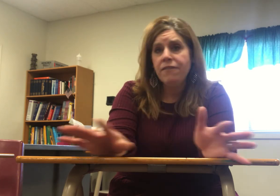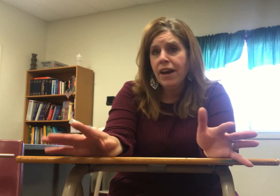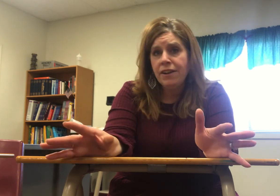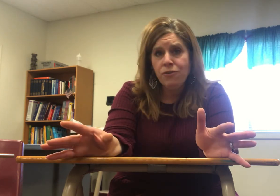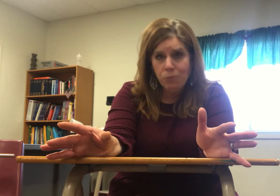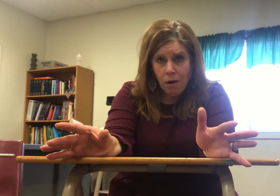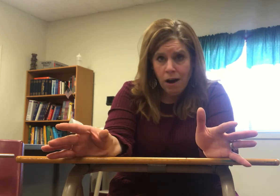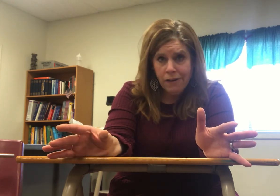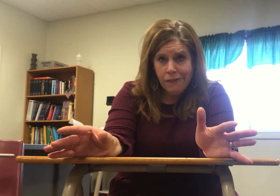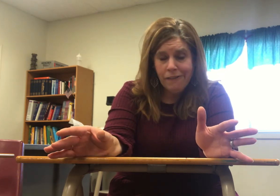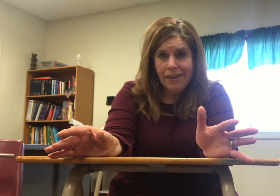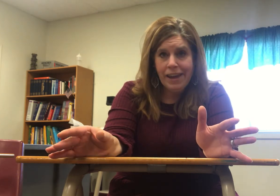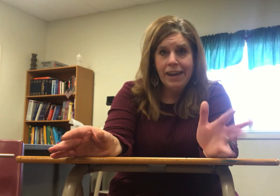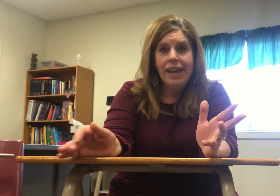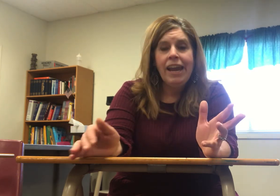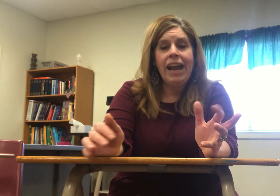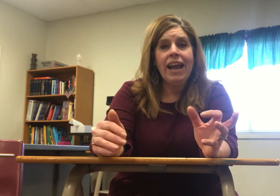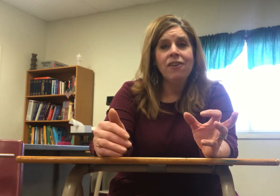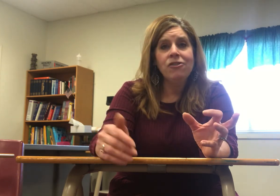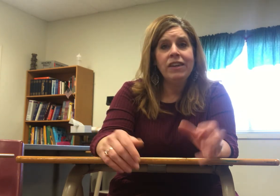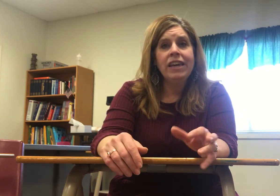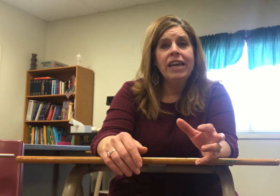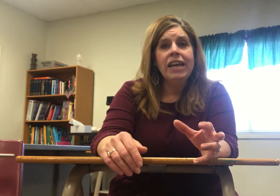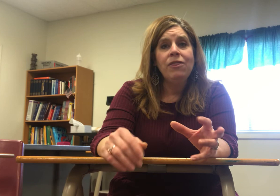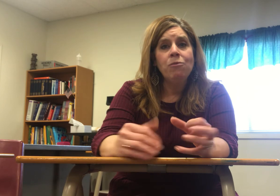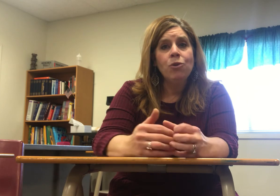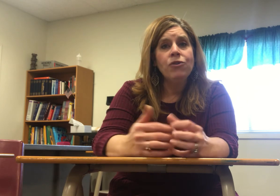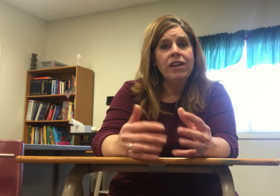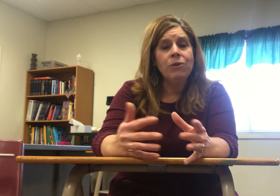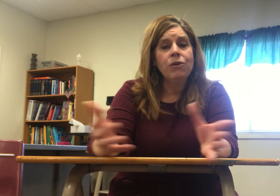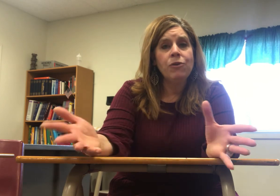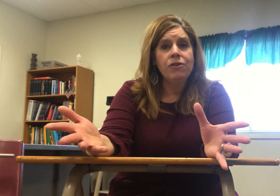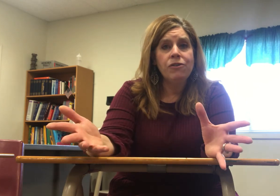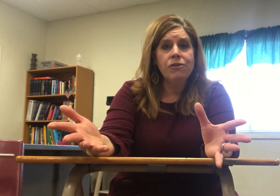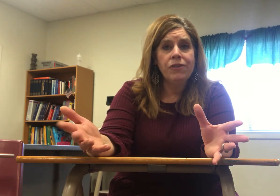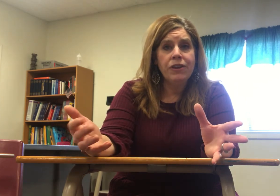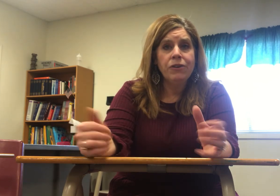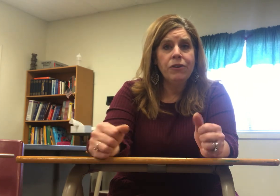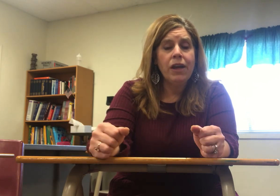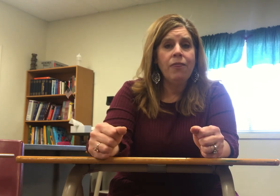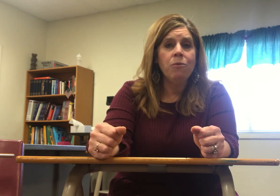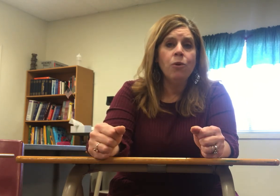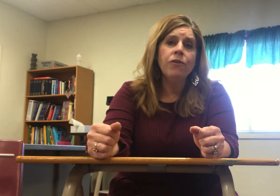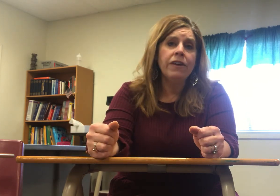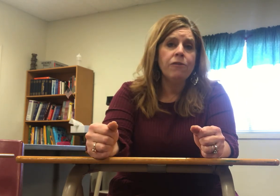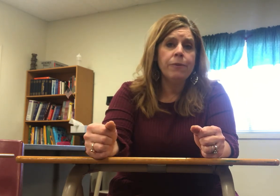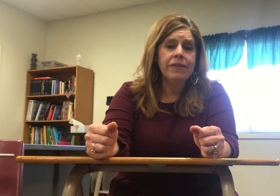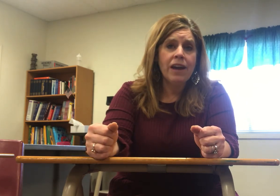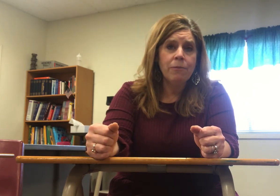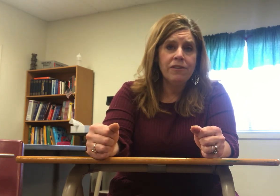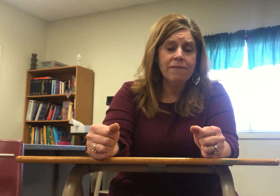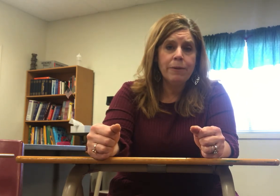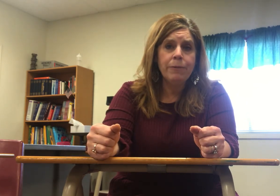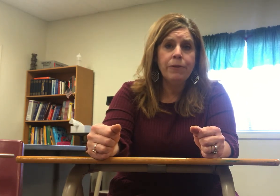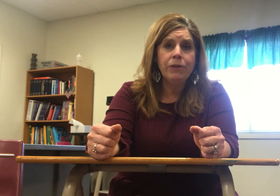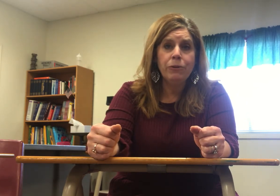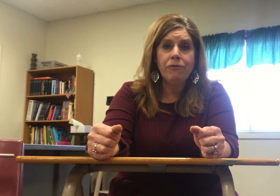that is wrong okay and actually the more that you increase your skill and the more that you spend time with deaf people you'll find